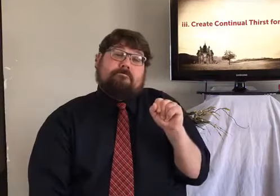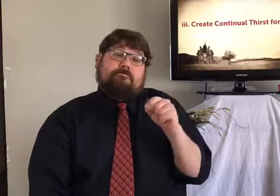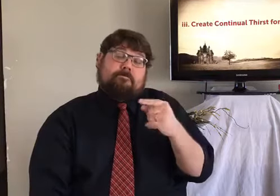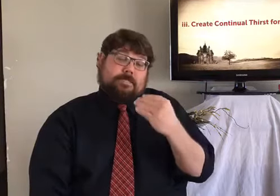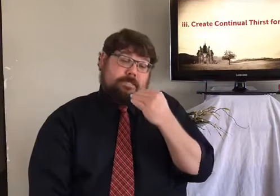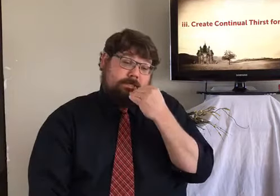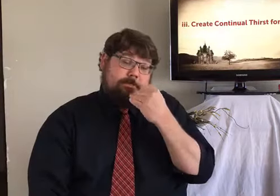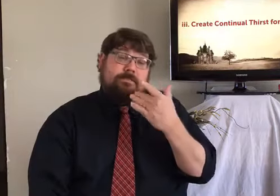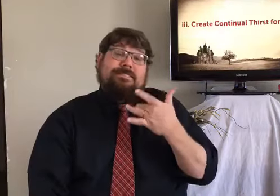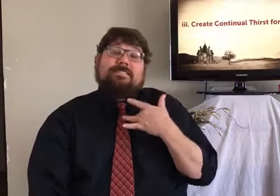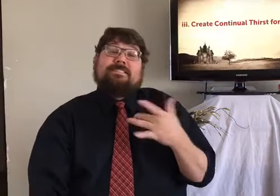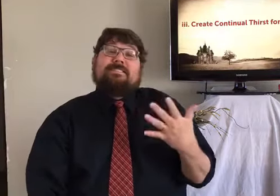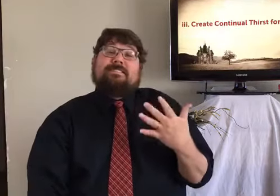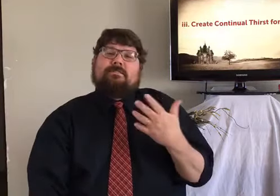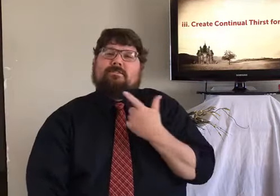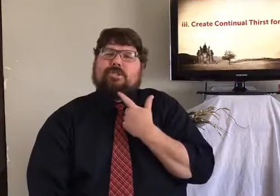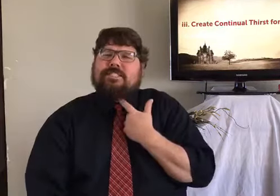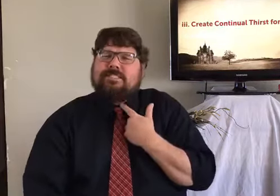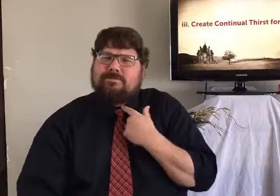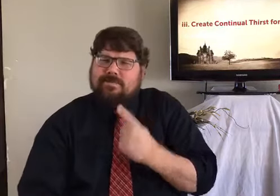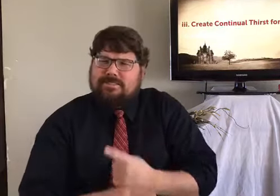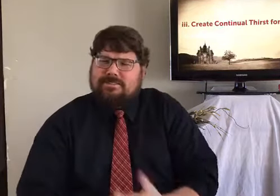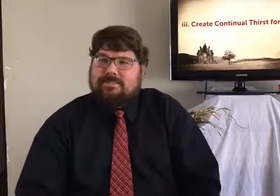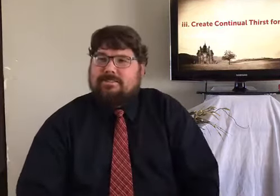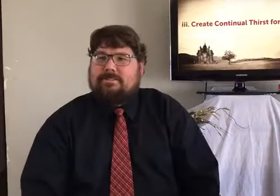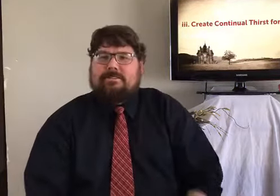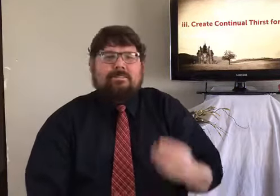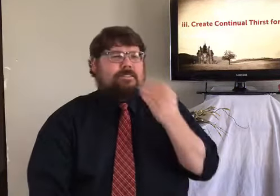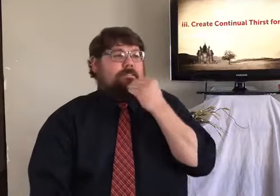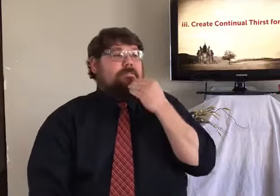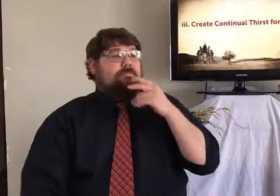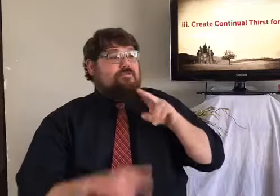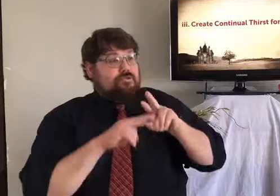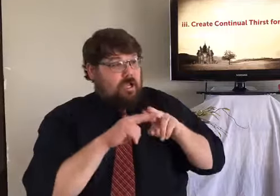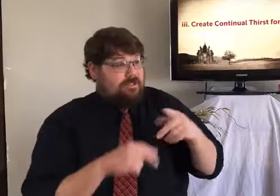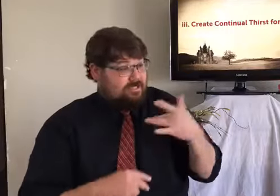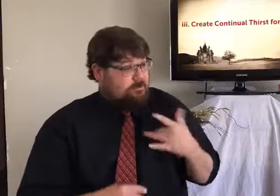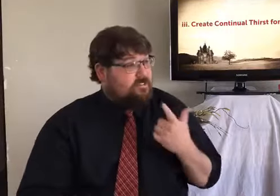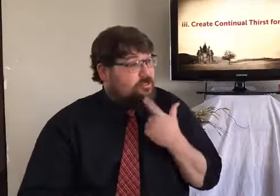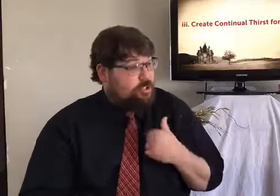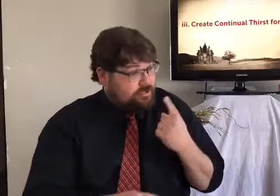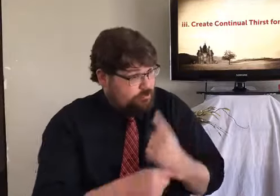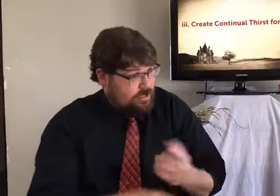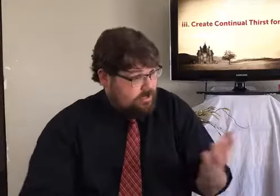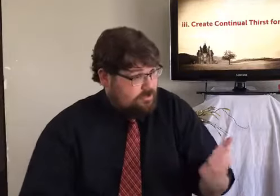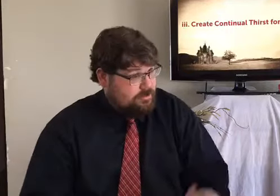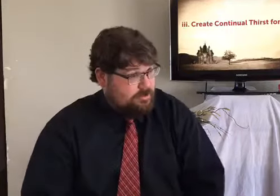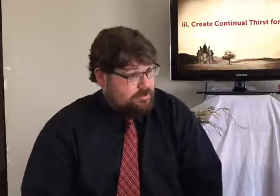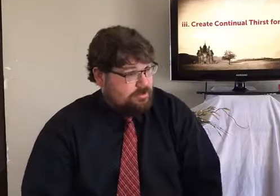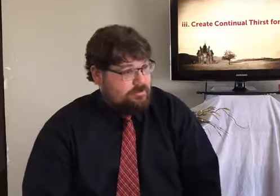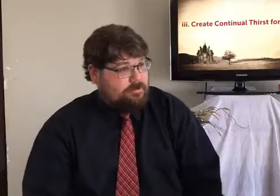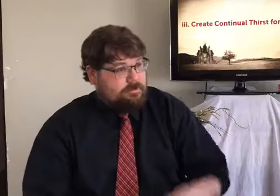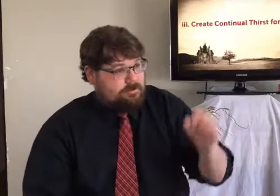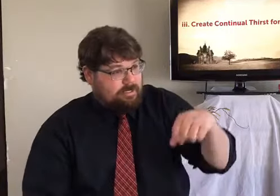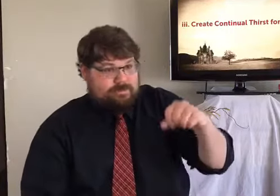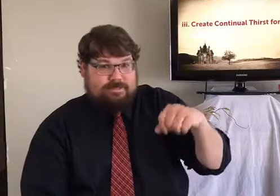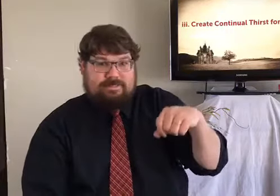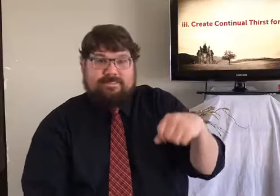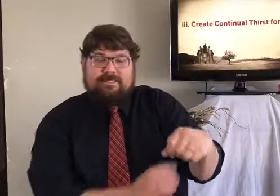Salt. When you eat salt. Like, let's say you're eating some chips. You often get thirsty, right? If you eat salty food, you usually get